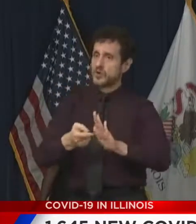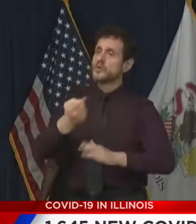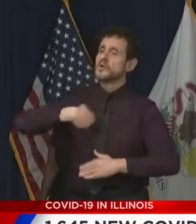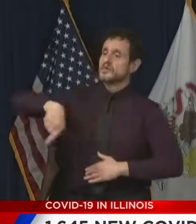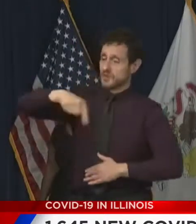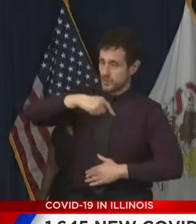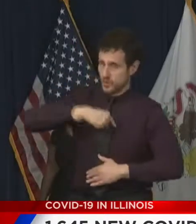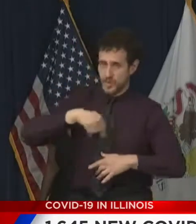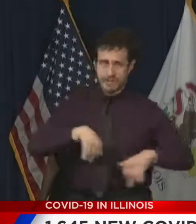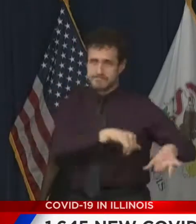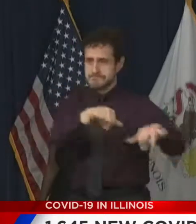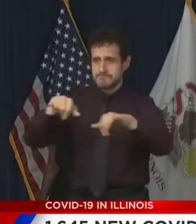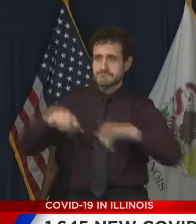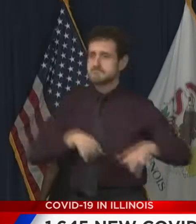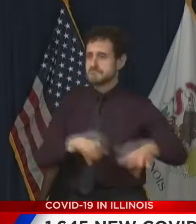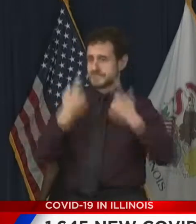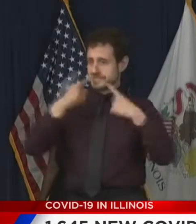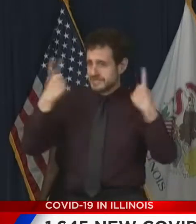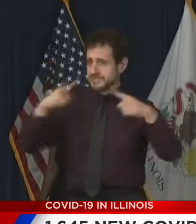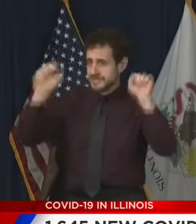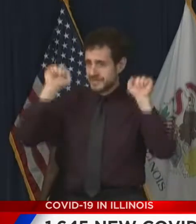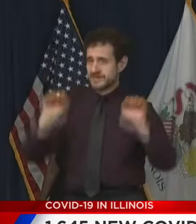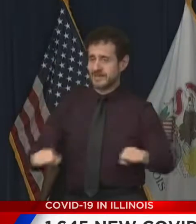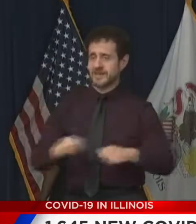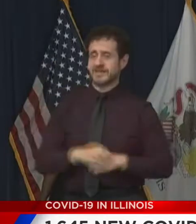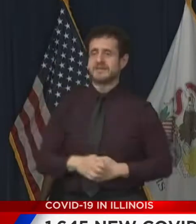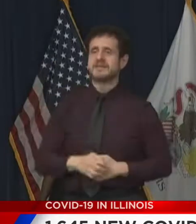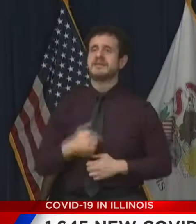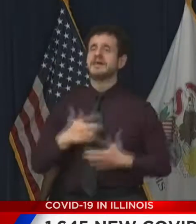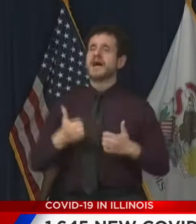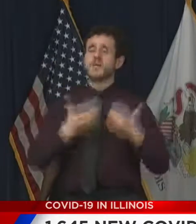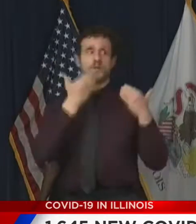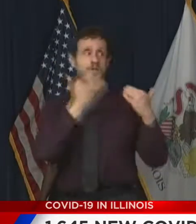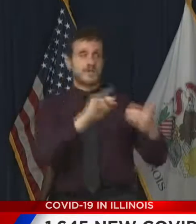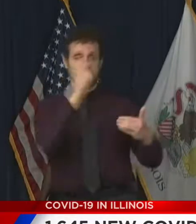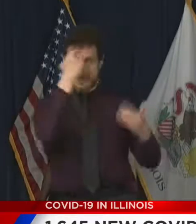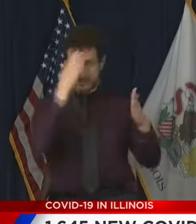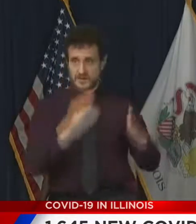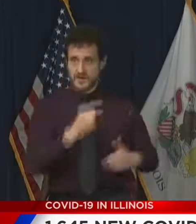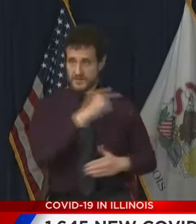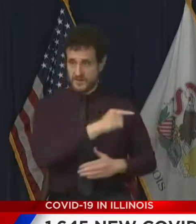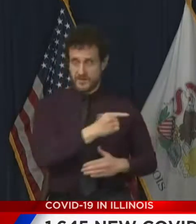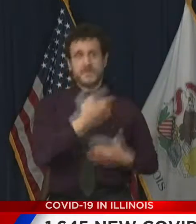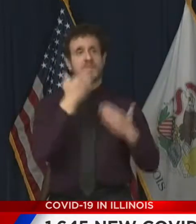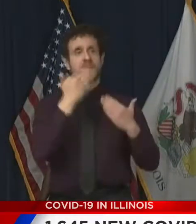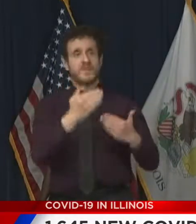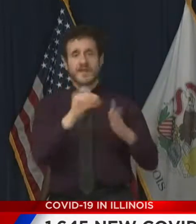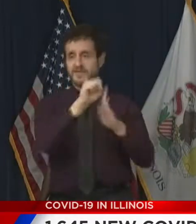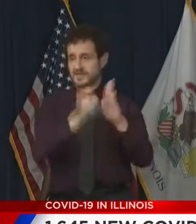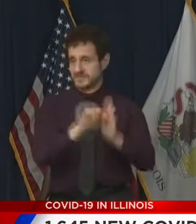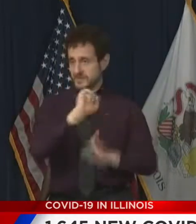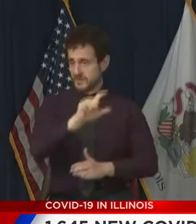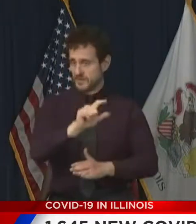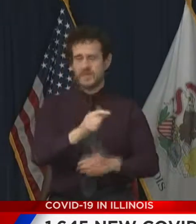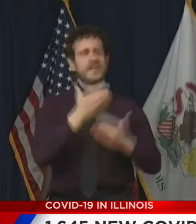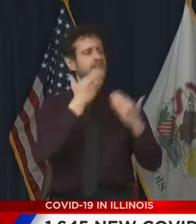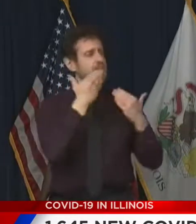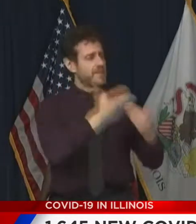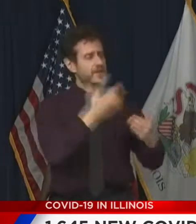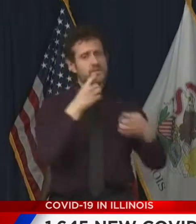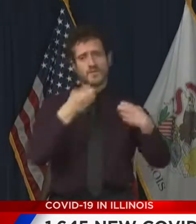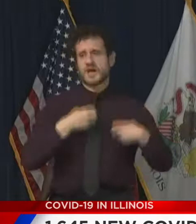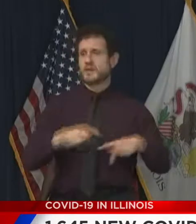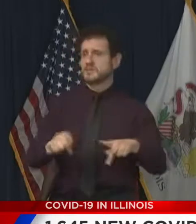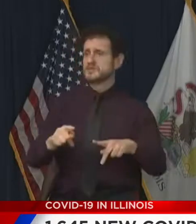successful as anyone else. I would like to thank Governor Pritzker, the state of Illinois, for this opportunity.